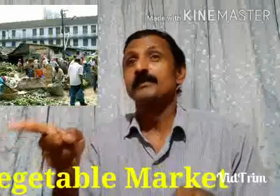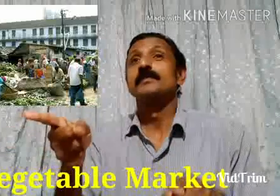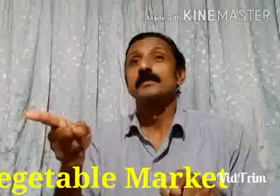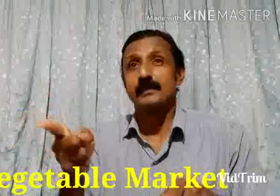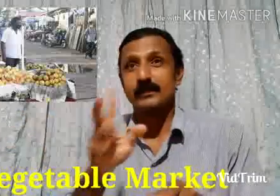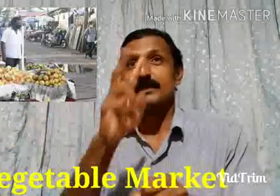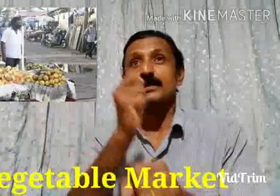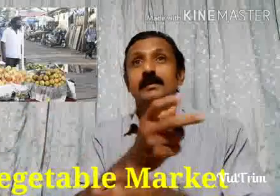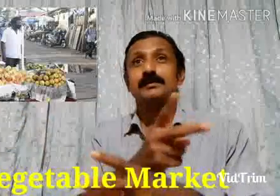and go.